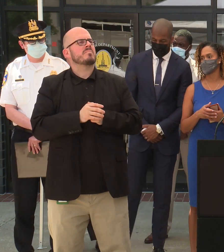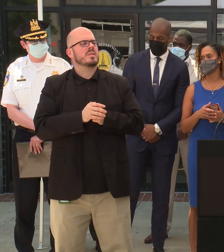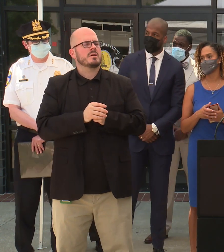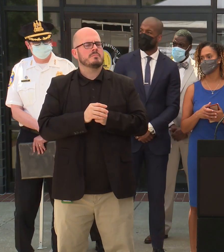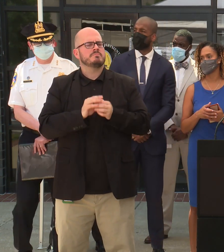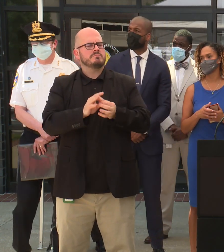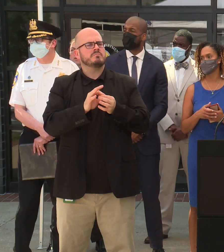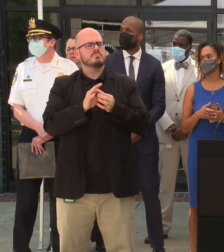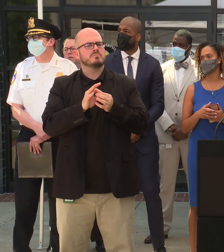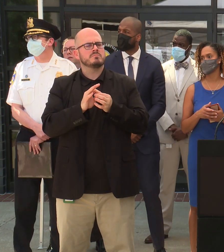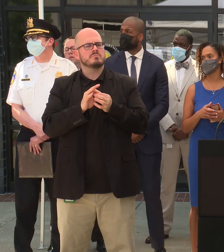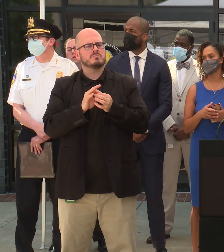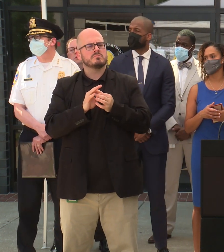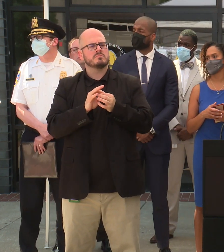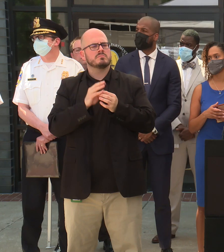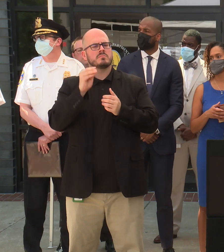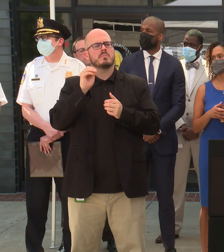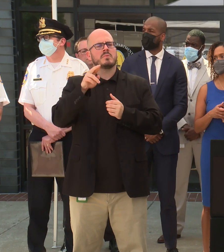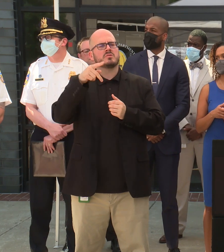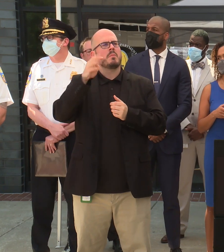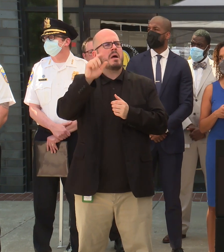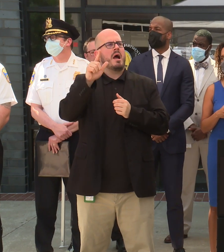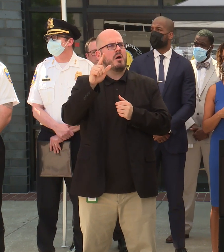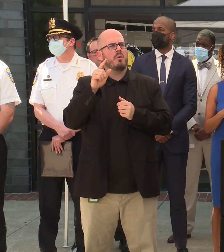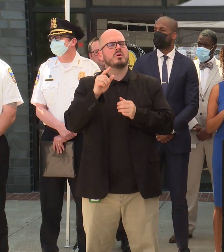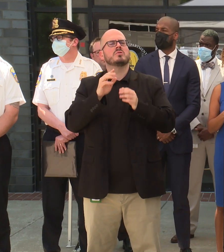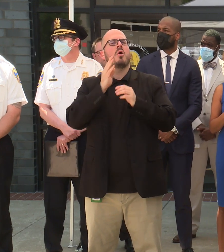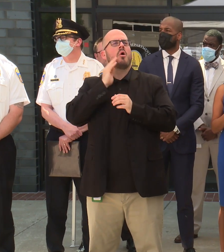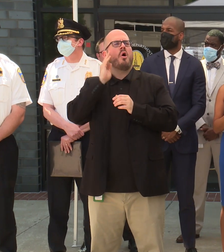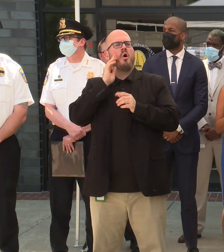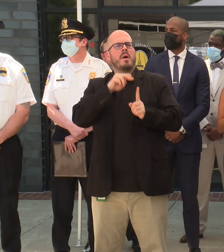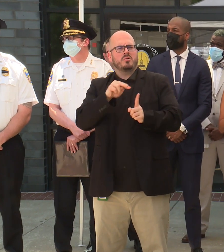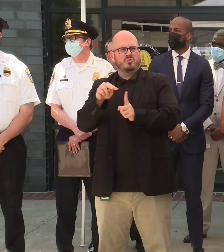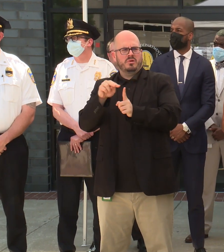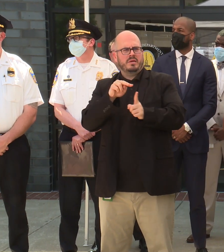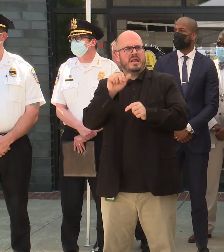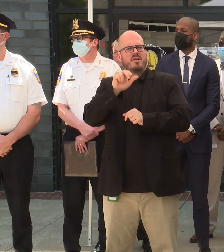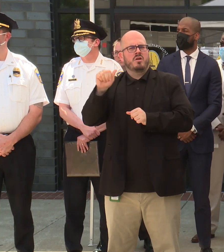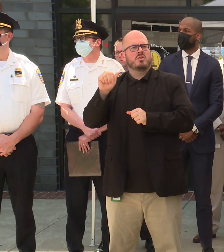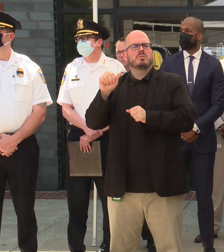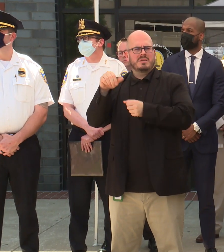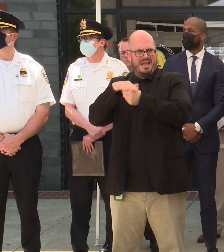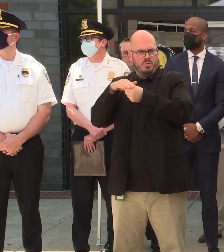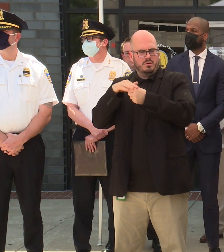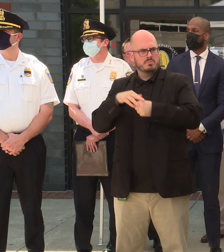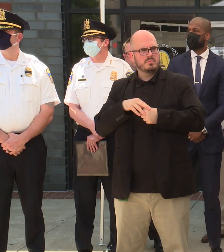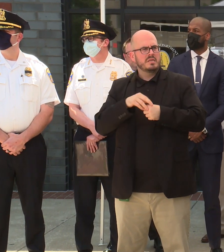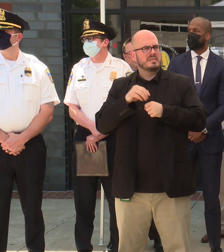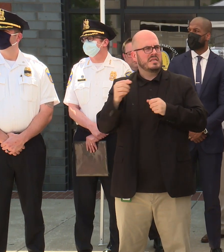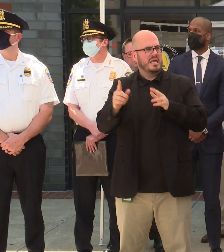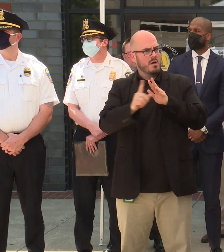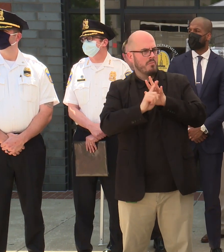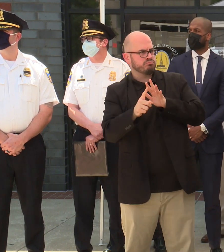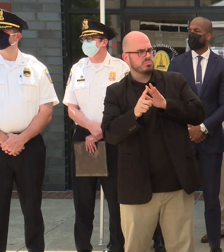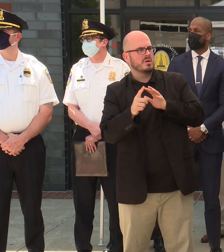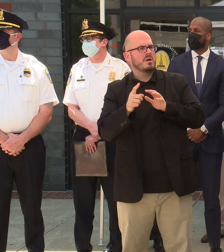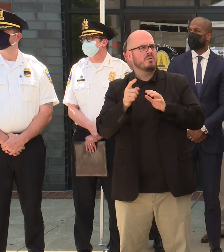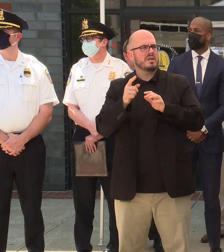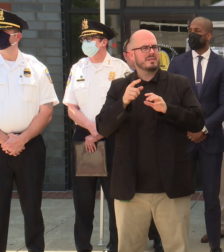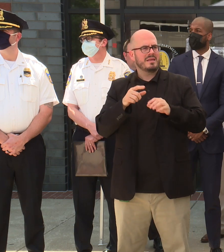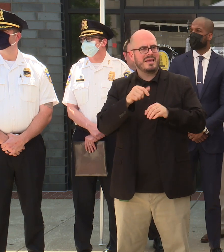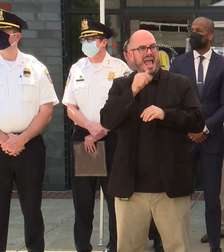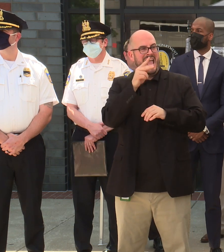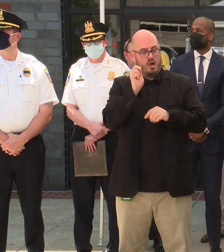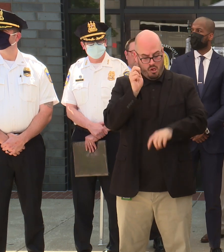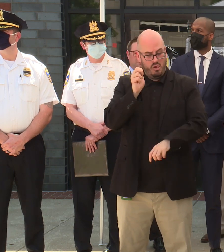his, he was on home monitoring from a gun charge in Anne Arundel. Had he absconded from that? Had he taken off the ankle